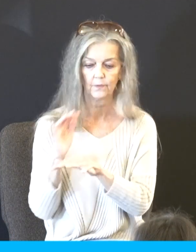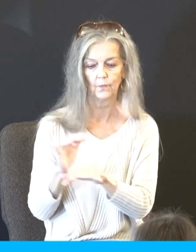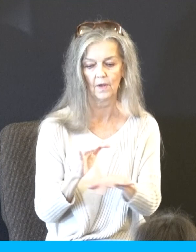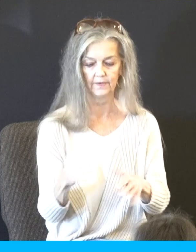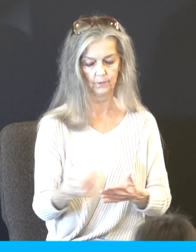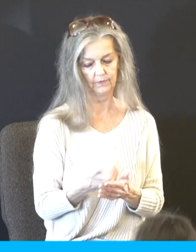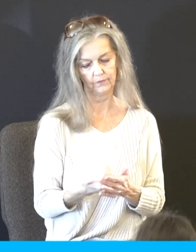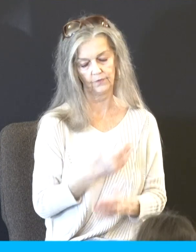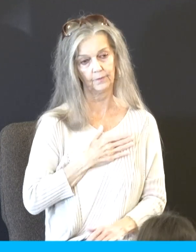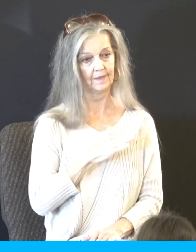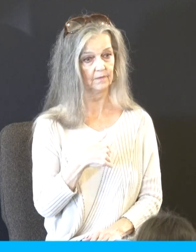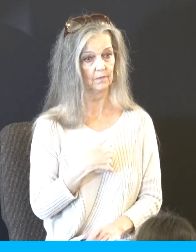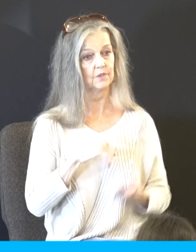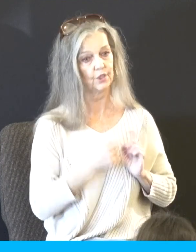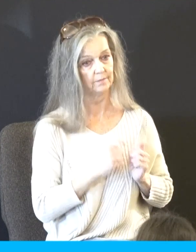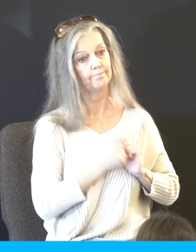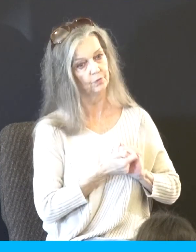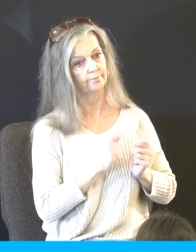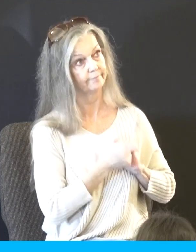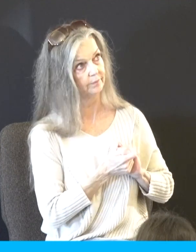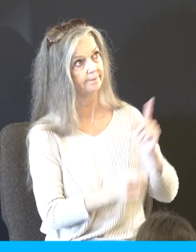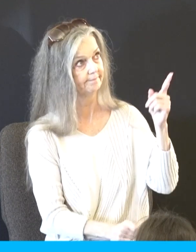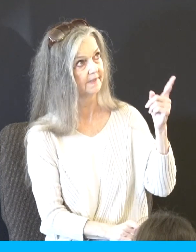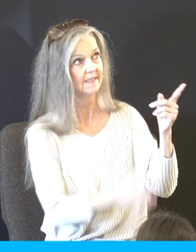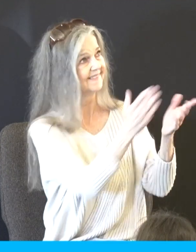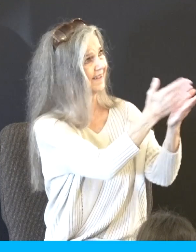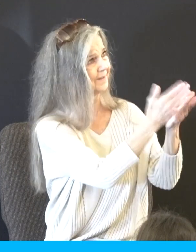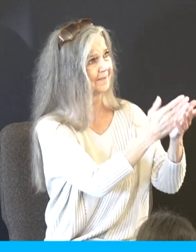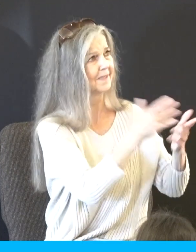Turn, turn back, turn again, return. Turned. To return, to come back.